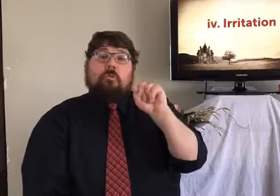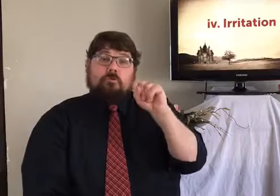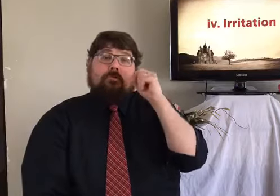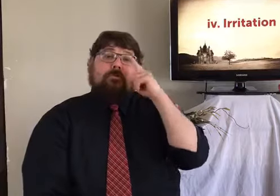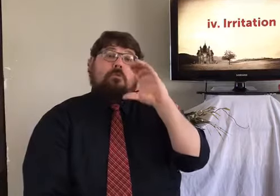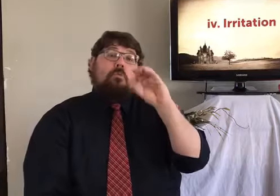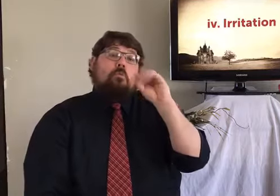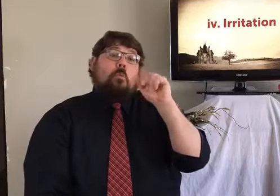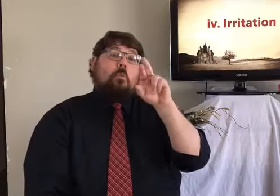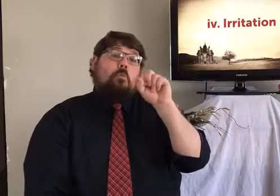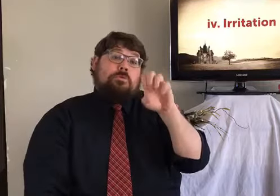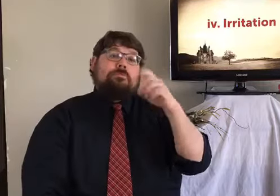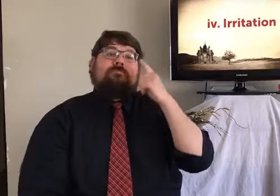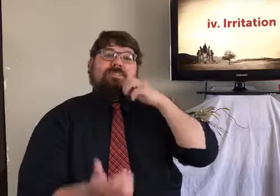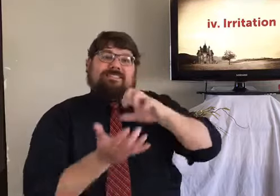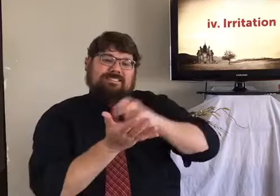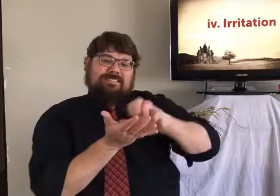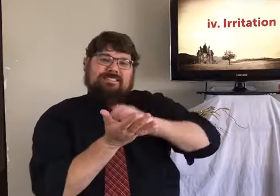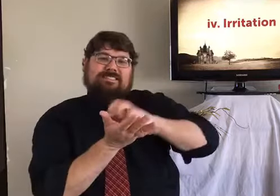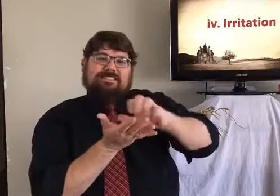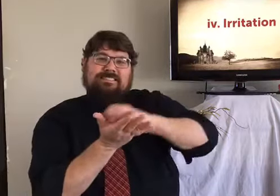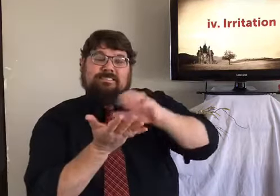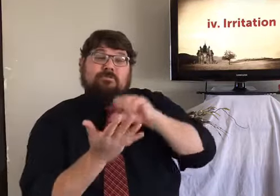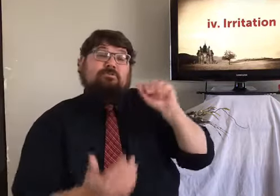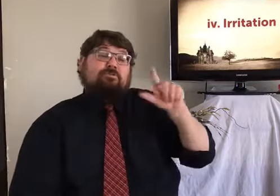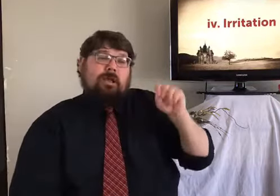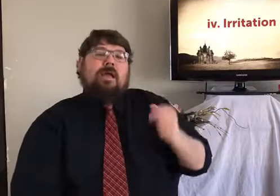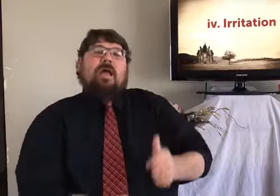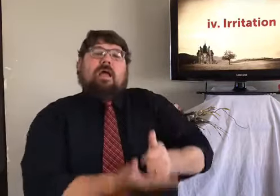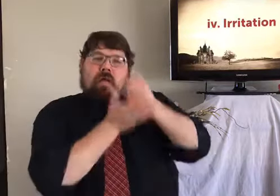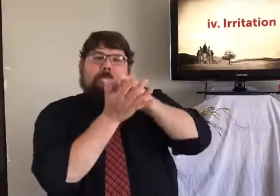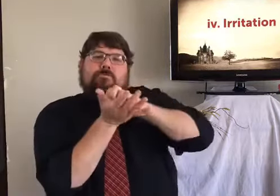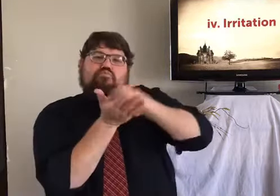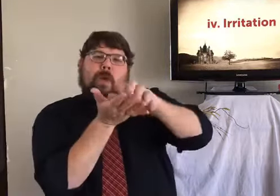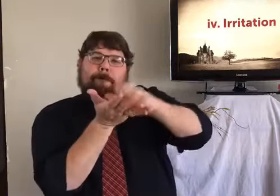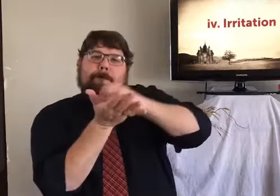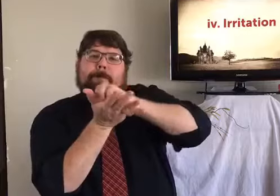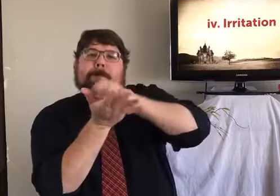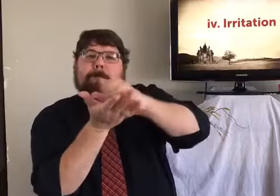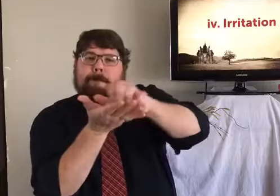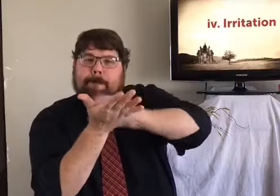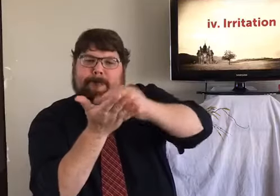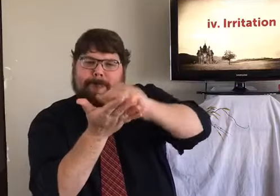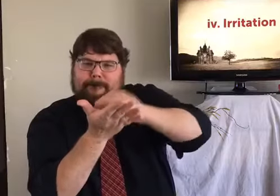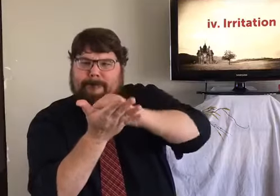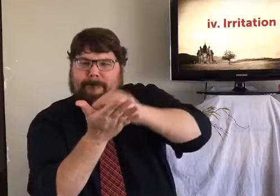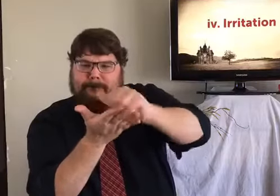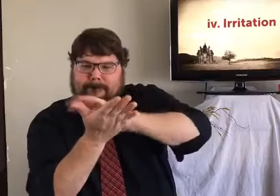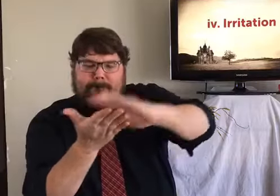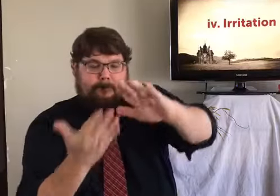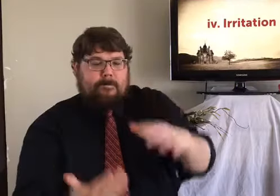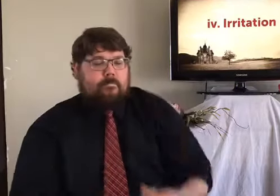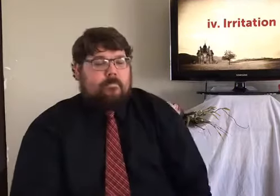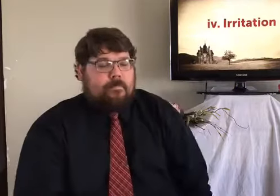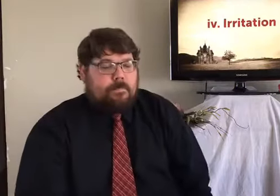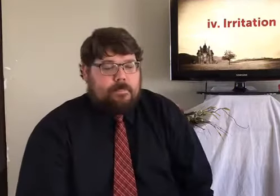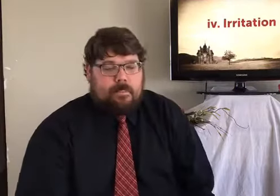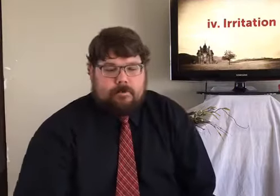I was explaining before that I used kosher salt to rub into the meat. It helps